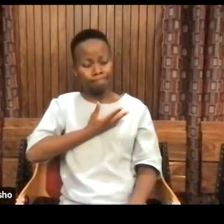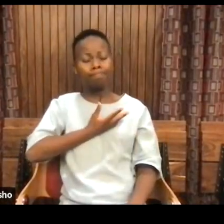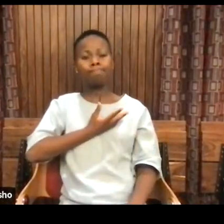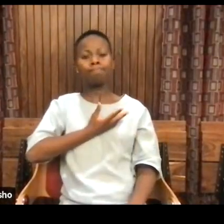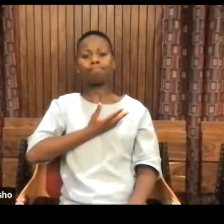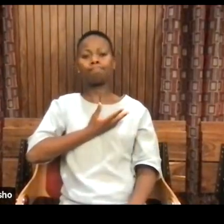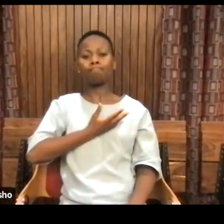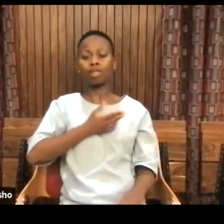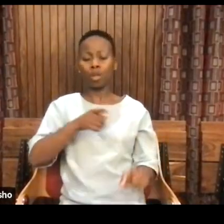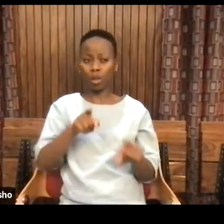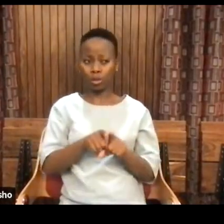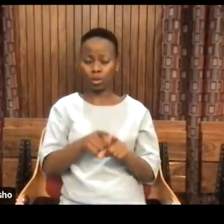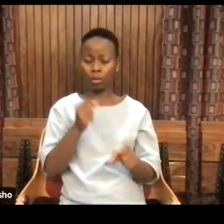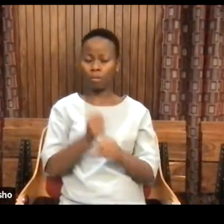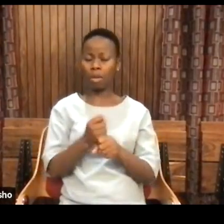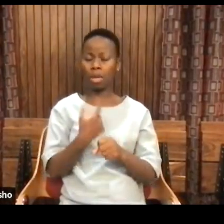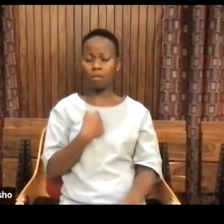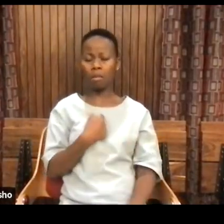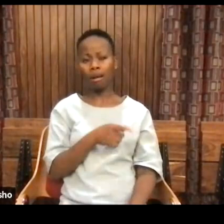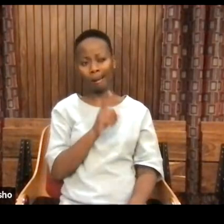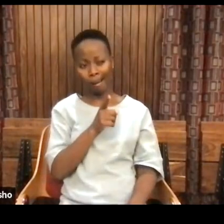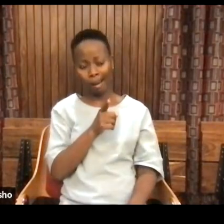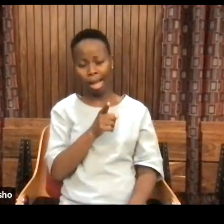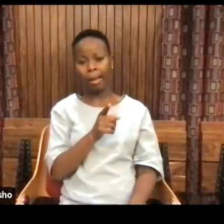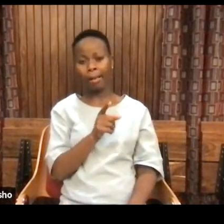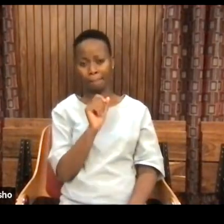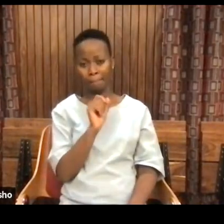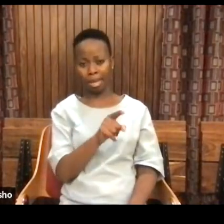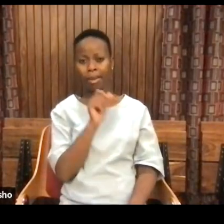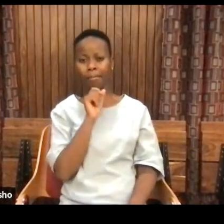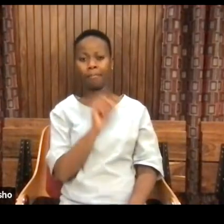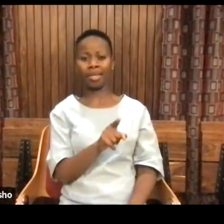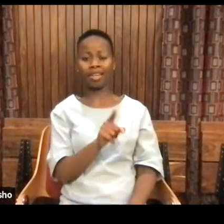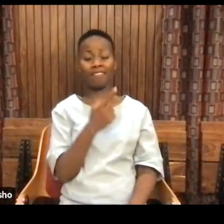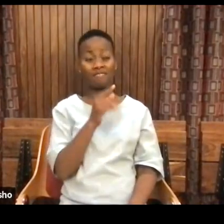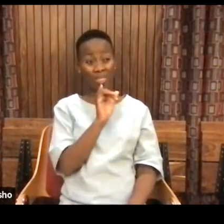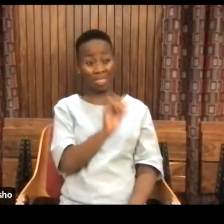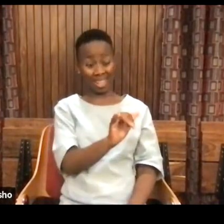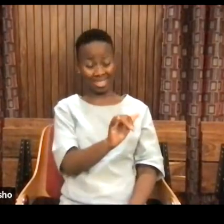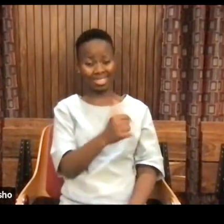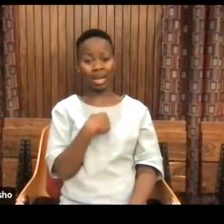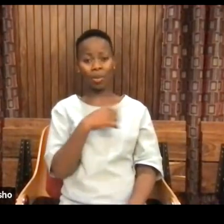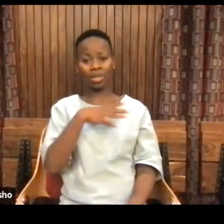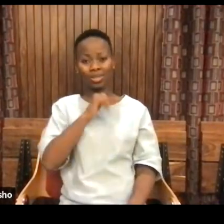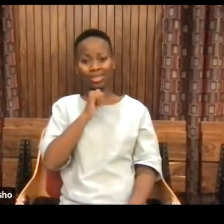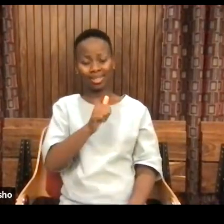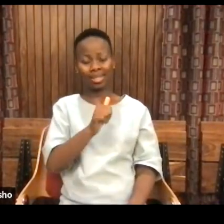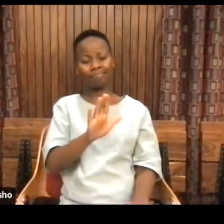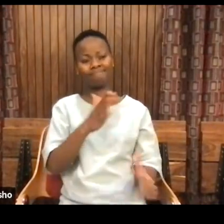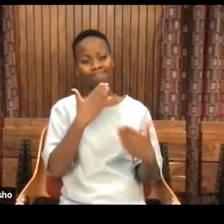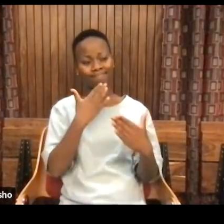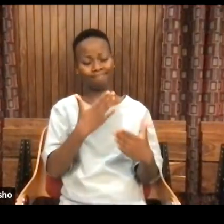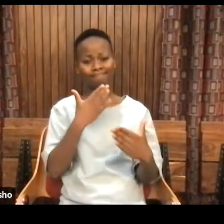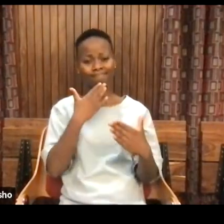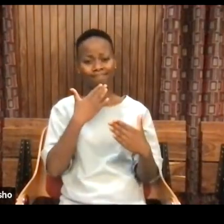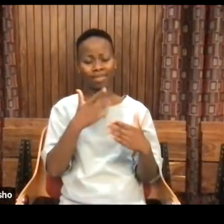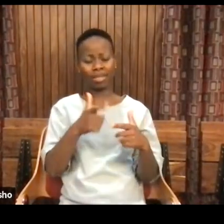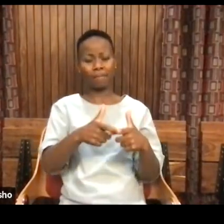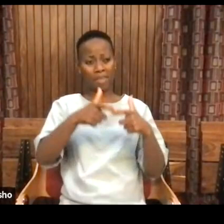also to move me. And for that, I want to say a very